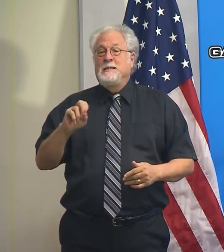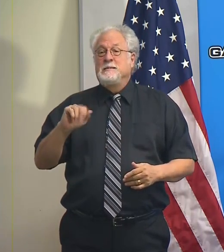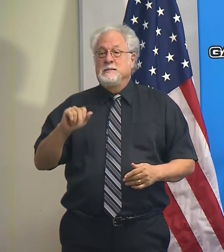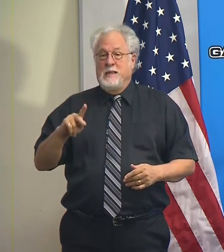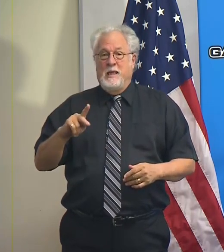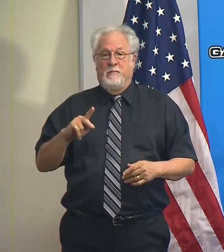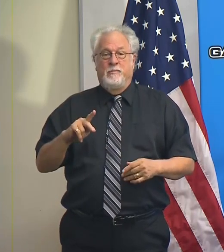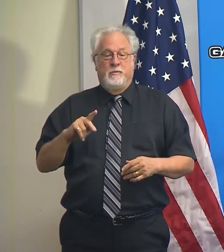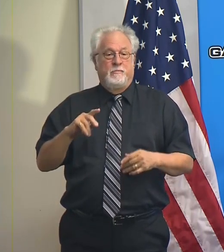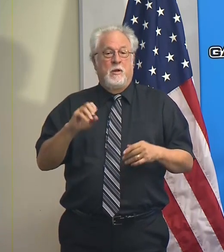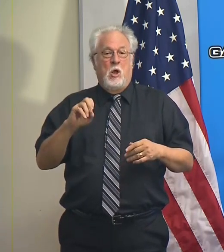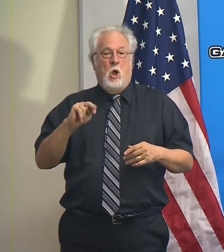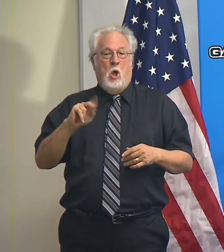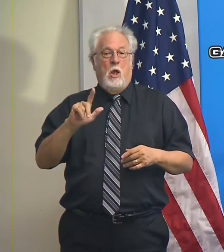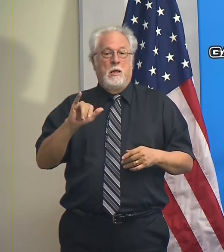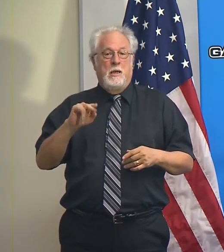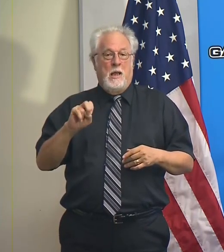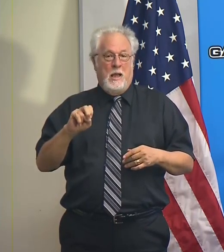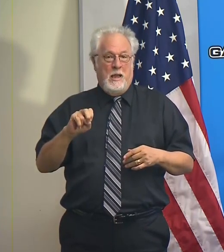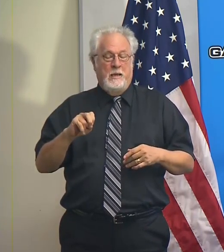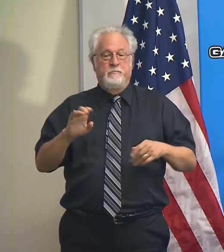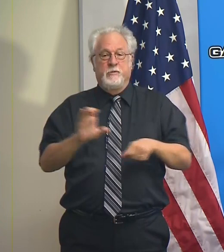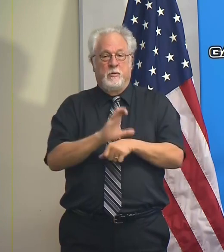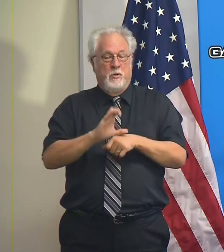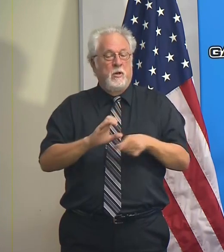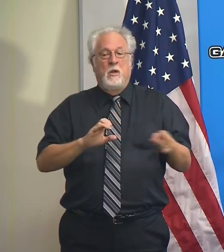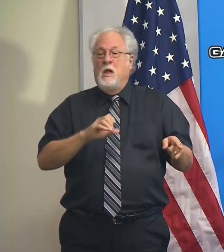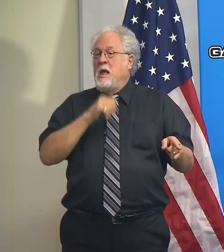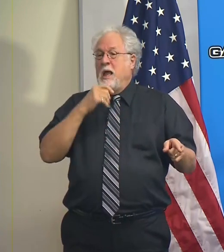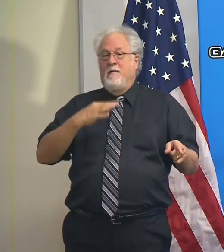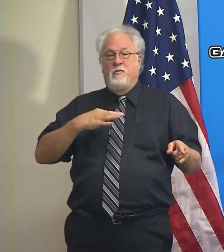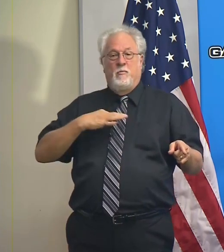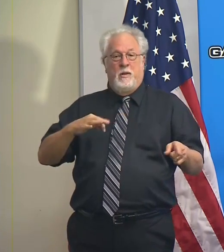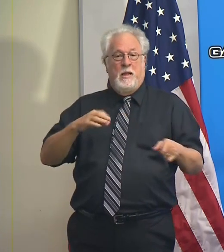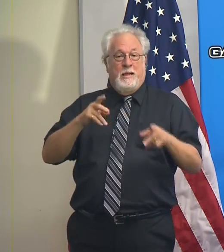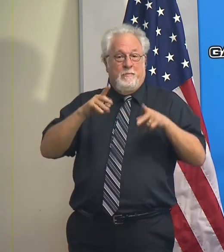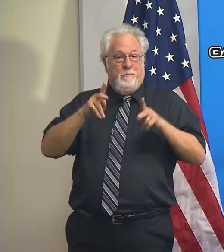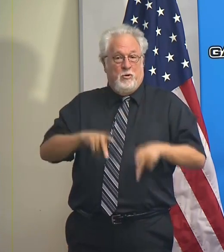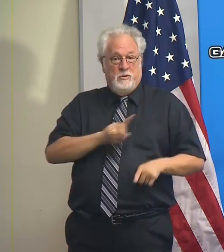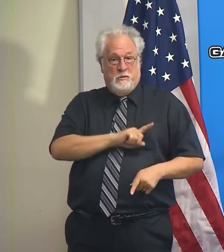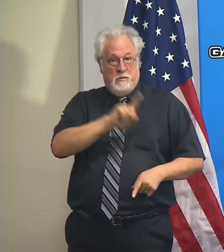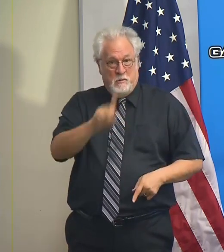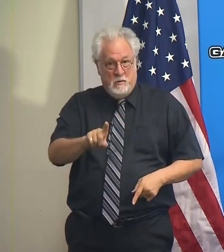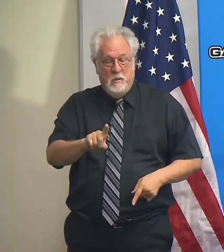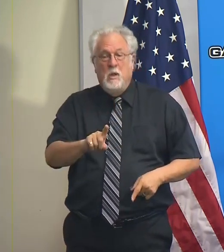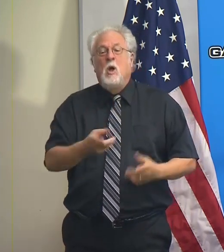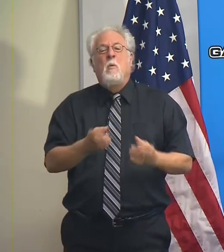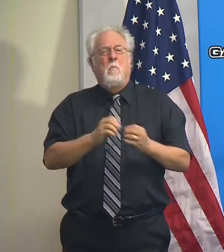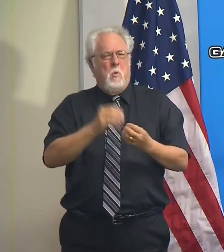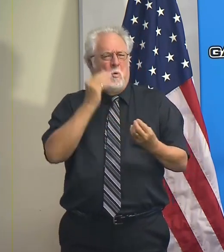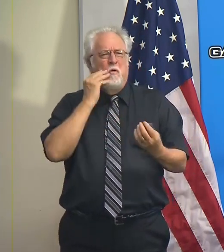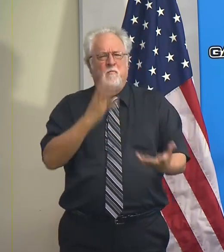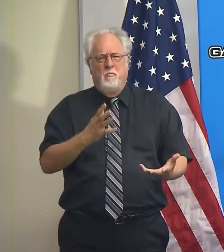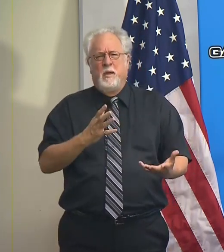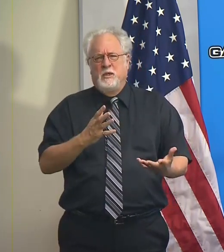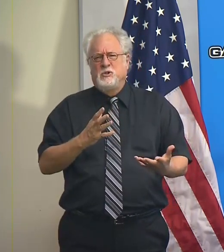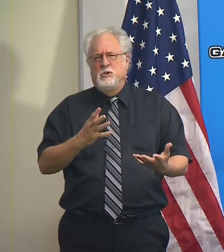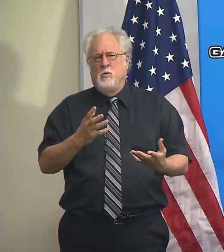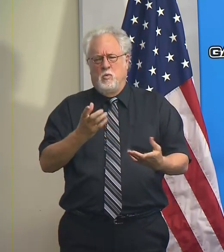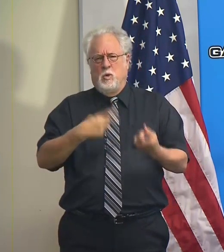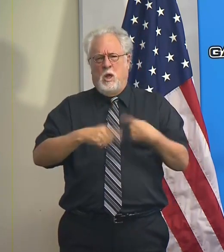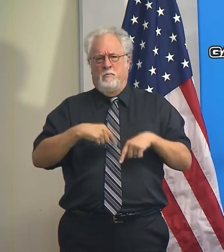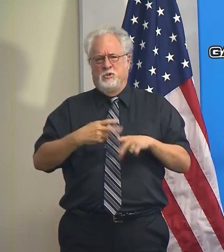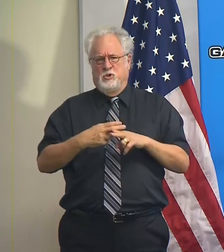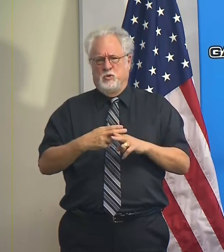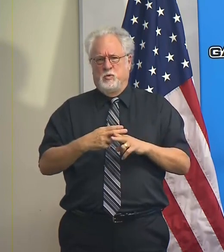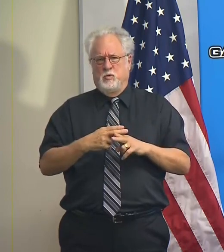virtual, and individuals will not have to apply in person. There will be more information forthcoming very